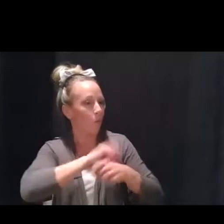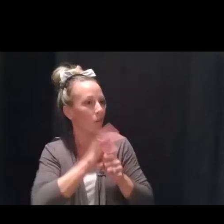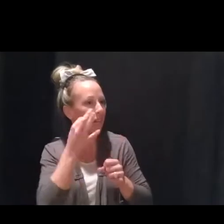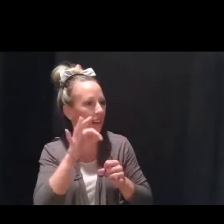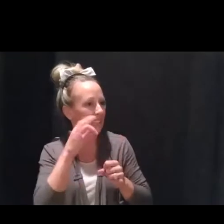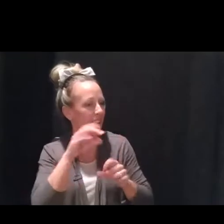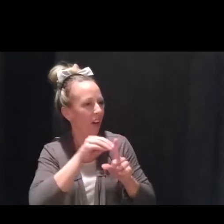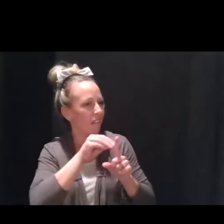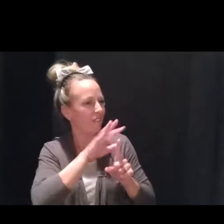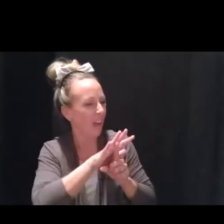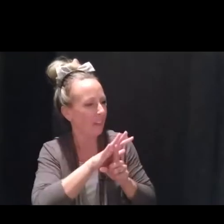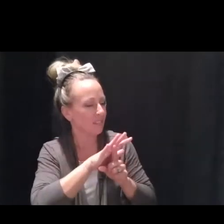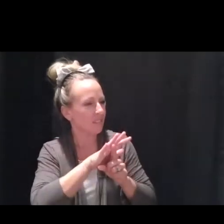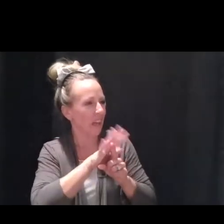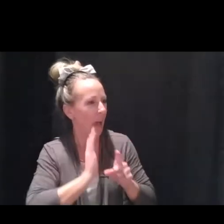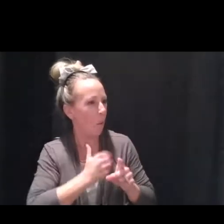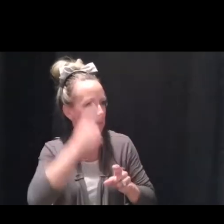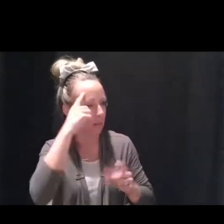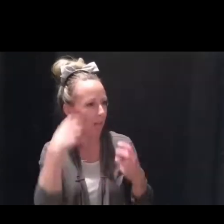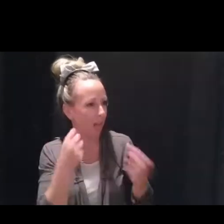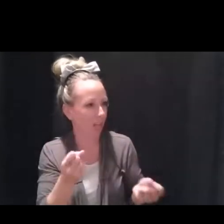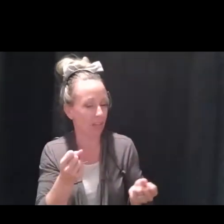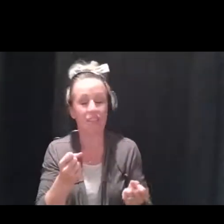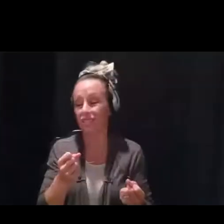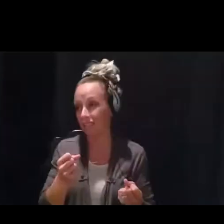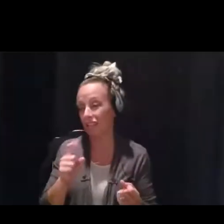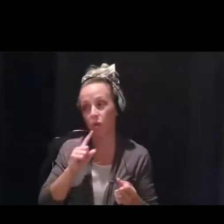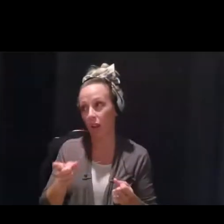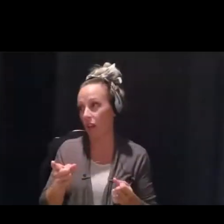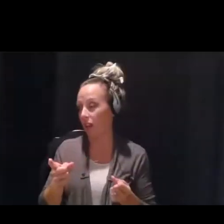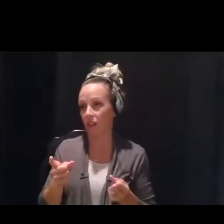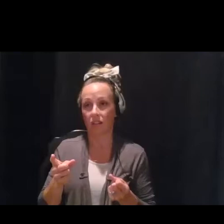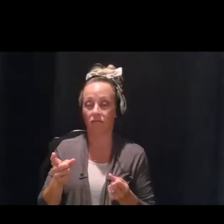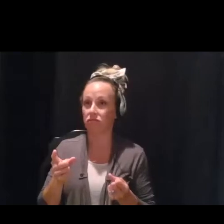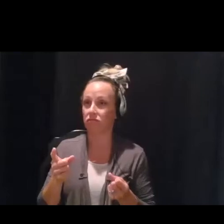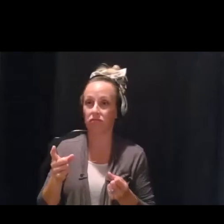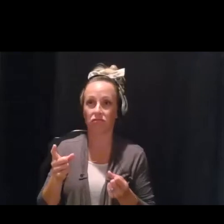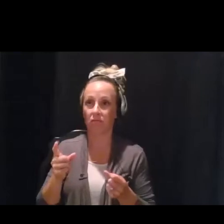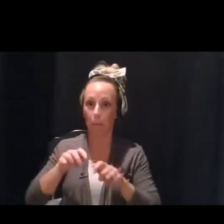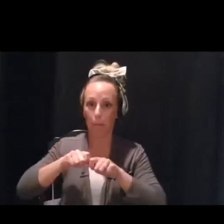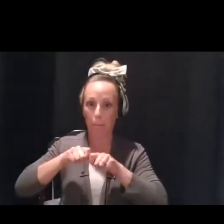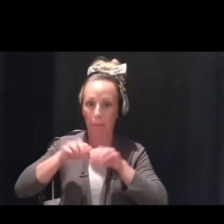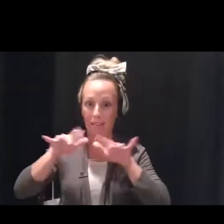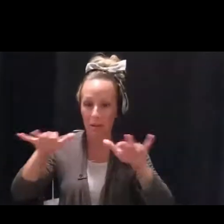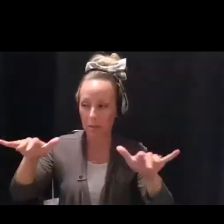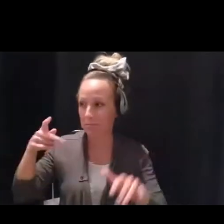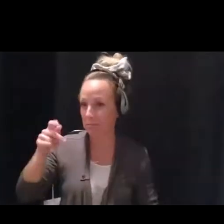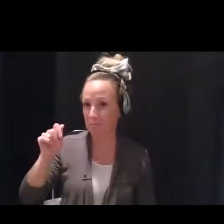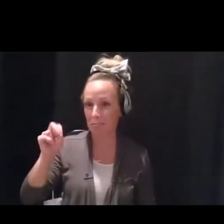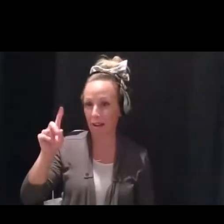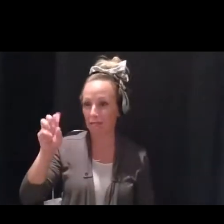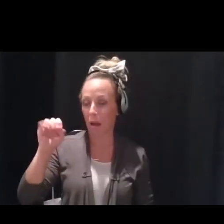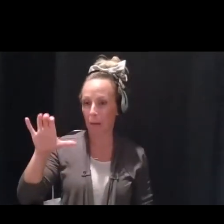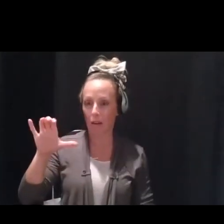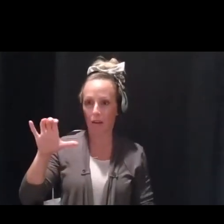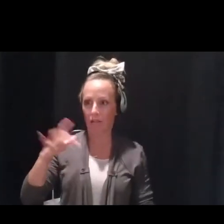So, the ongoing uncertainty of a worldwide pandemic really brings some significant life changes and just